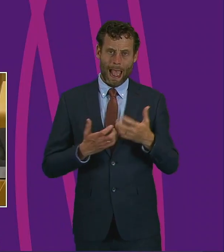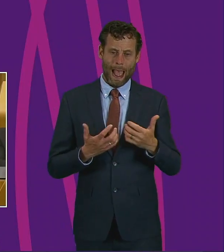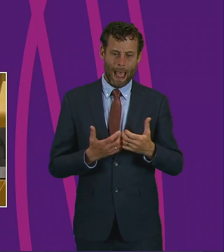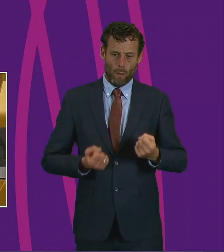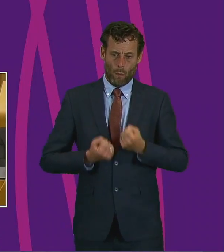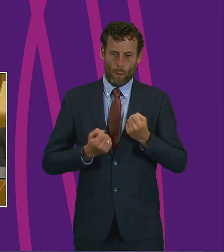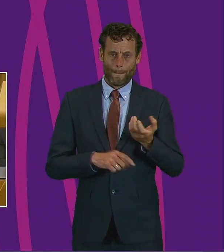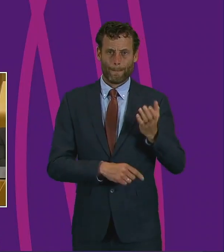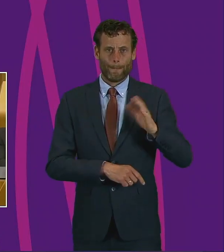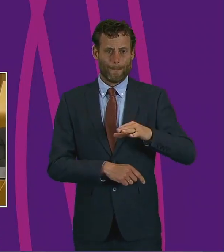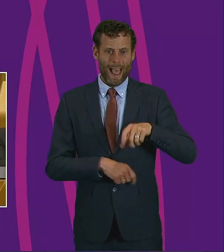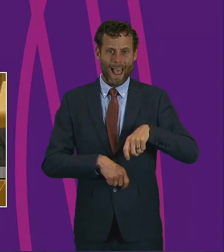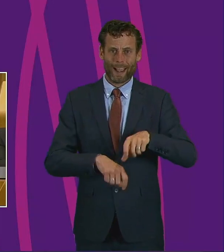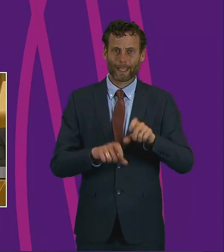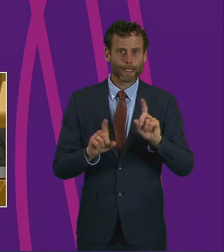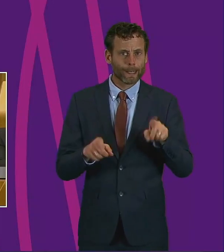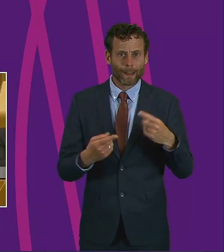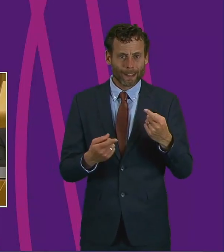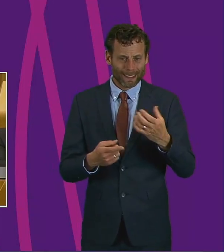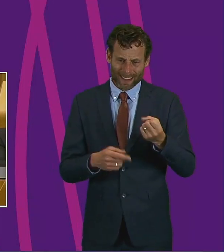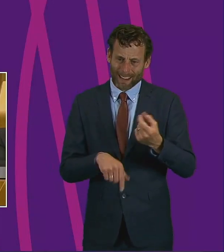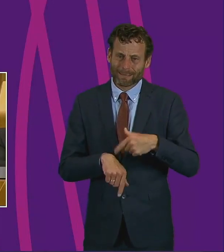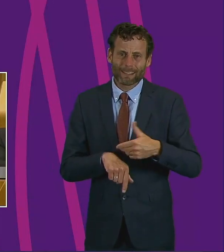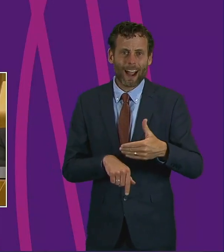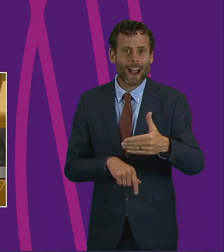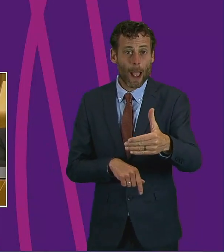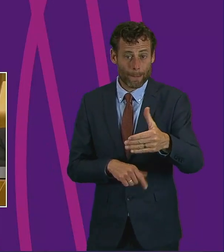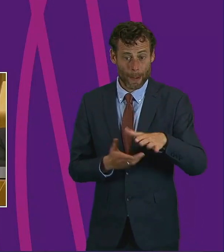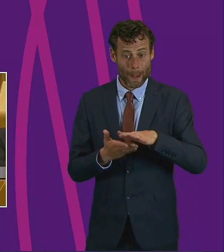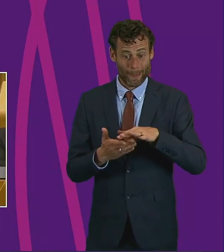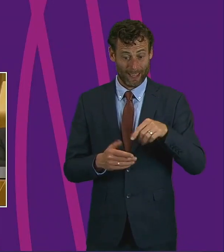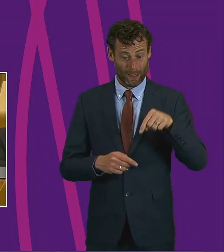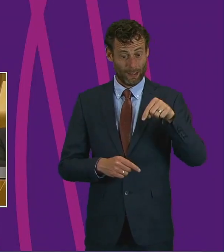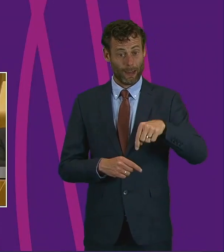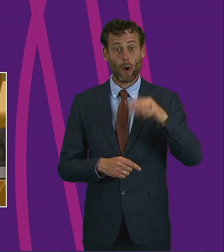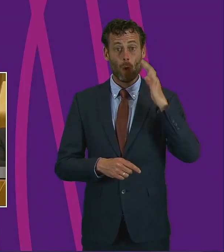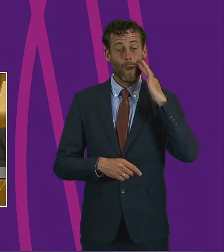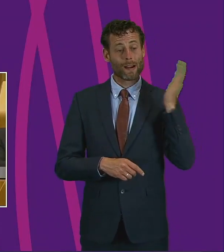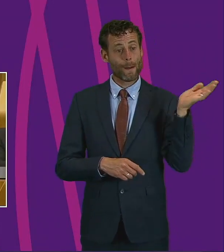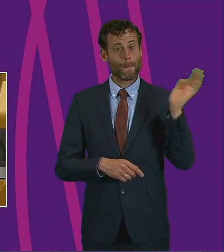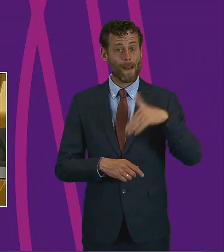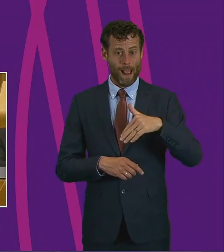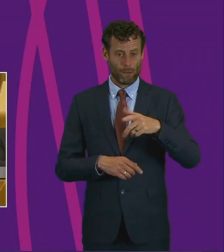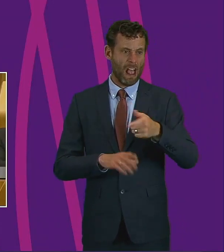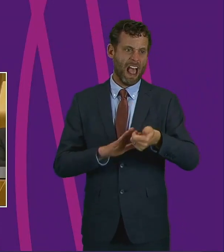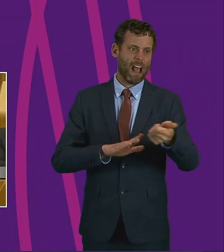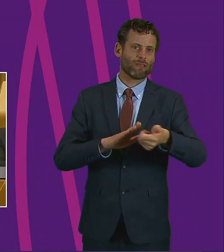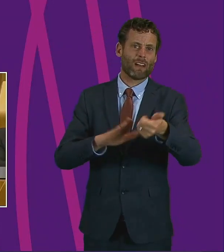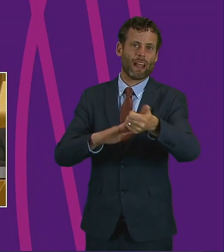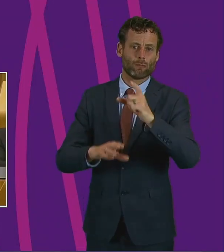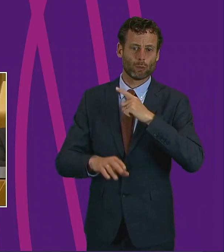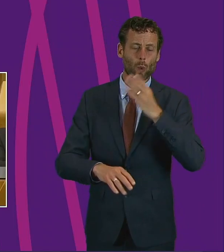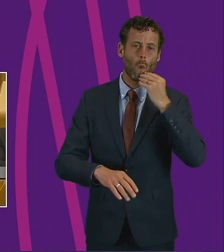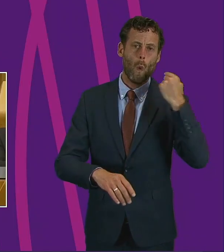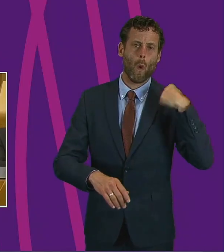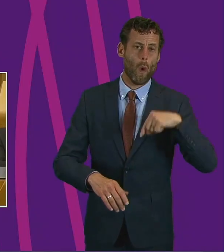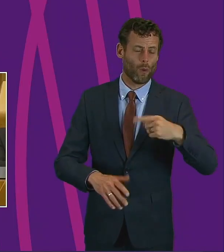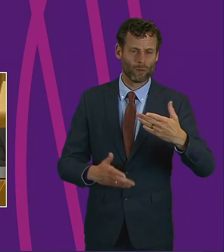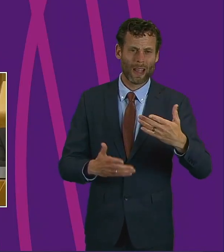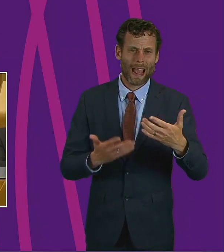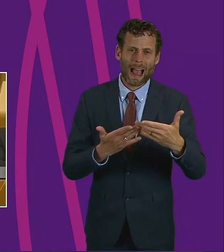potential to cause a tidal wave of evictions. Now the Scottish Government and the Third Sector have done excellent work on homelessness and I welcome the re